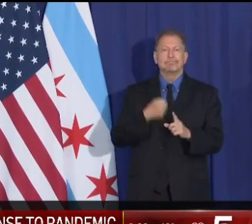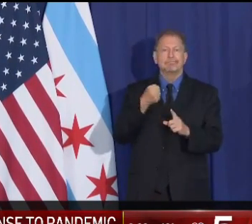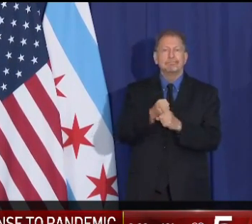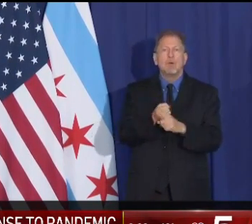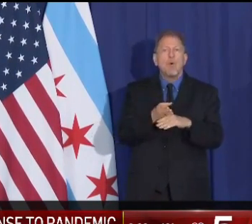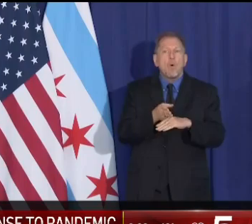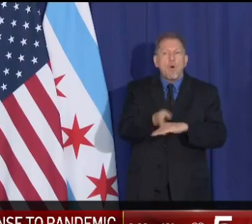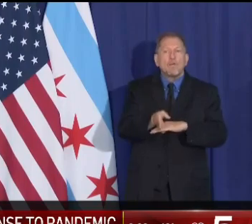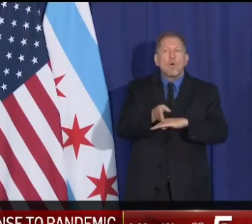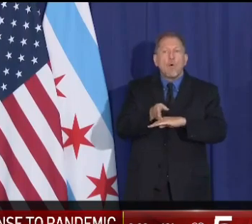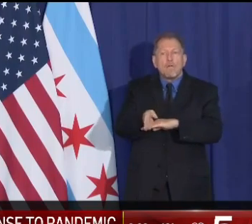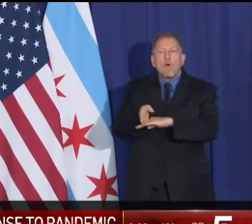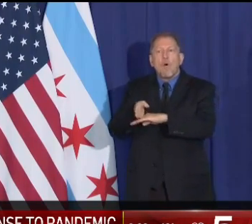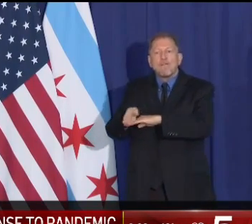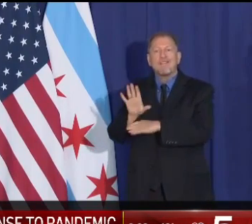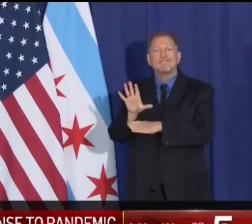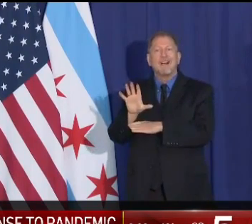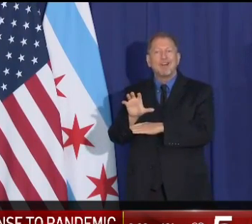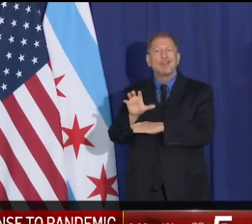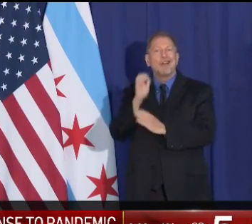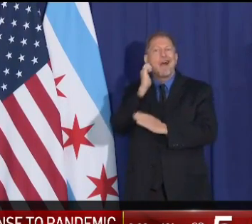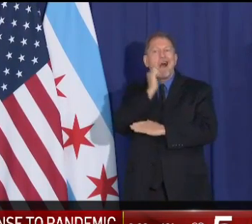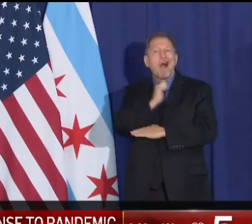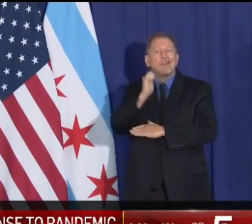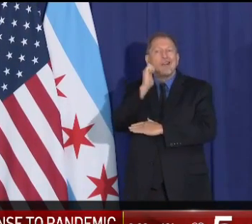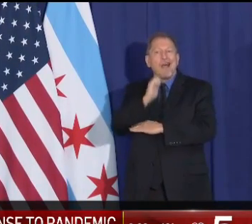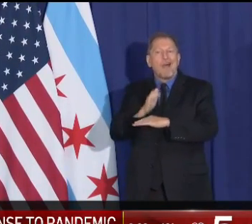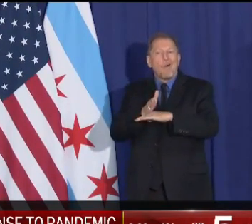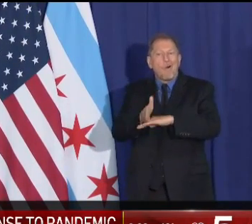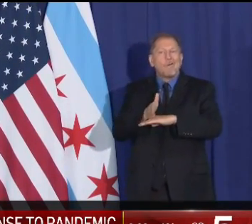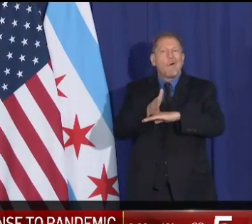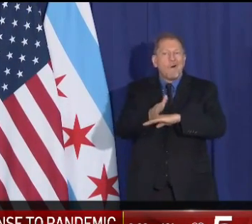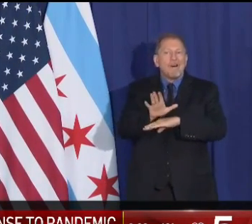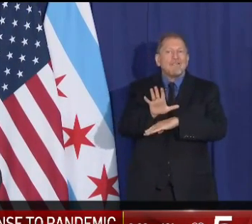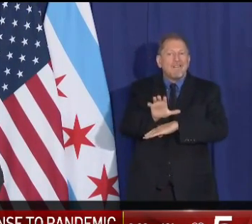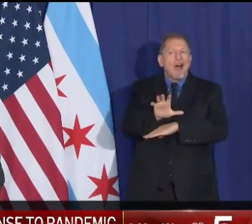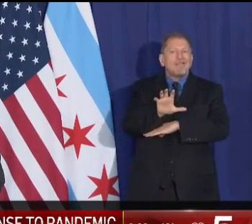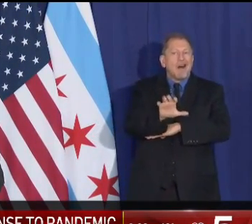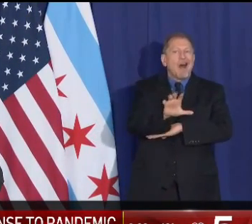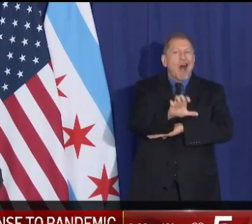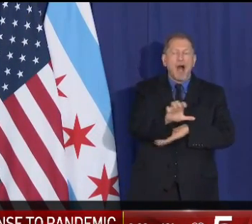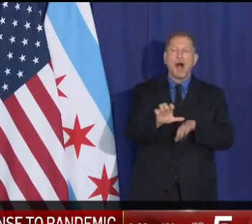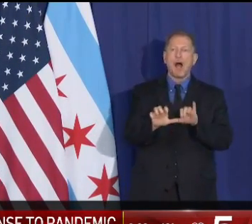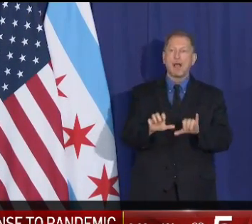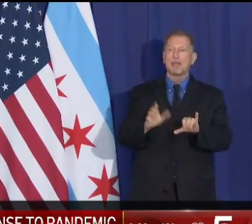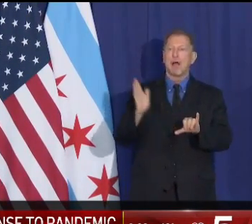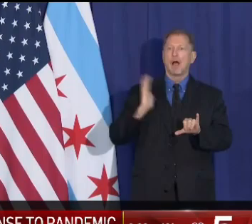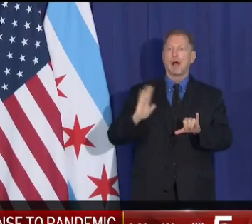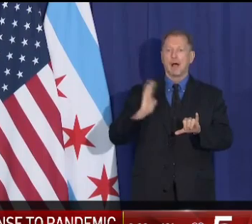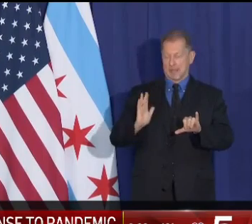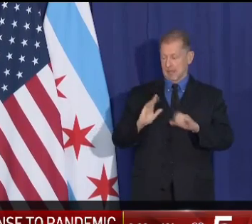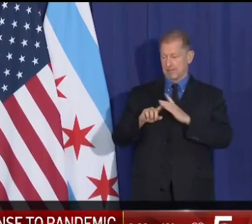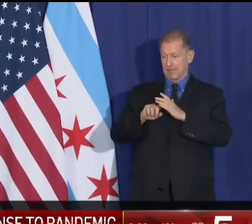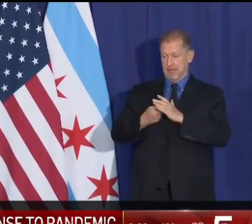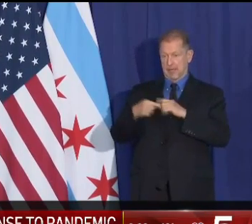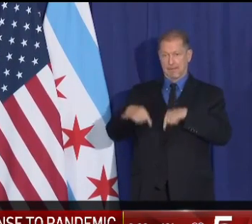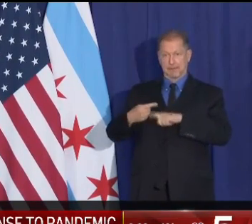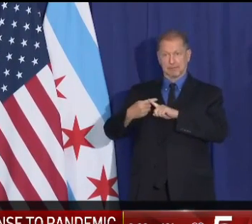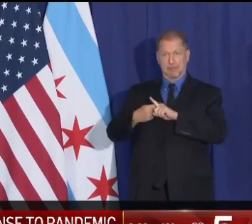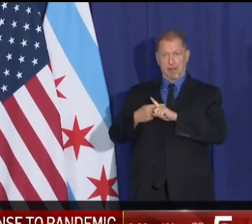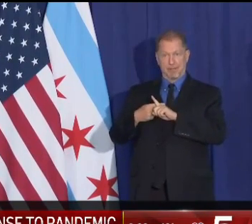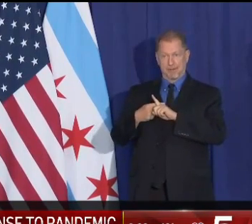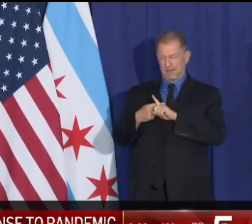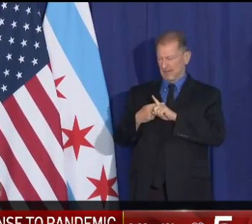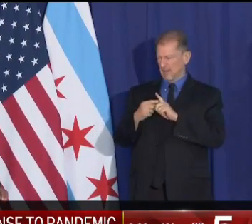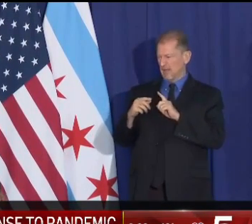new cases every day, which is more than a 50% increase since the beginning of this month. This